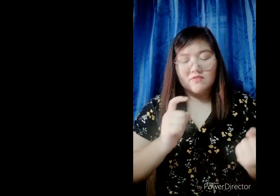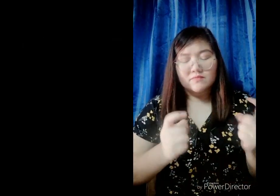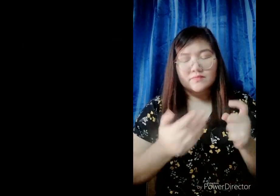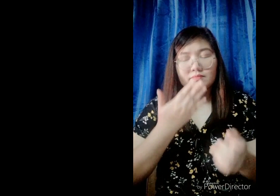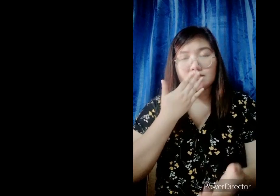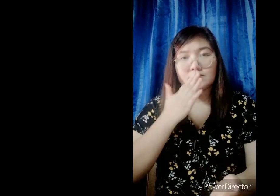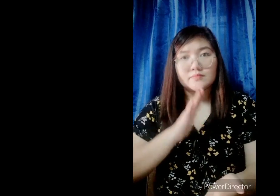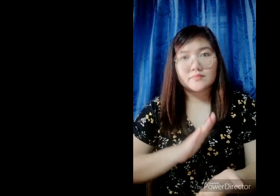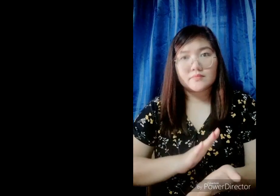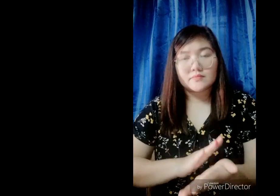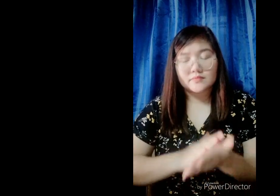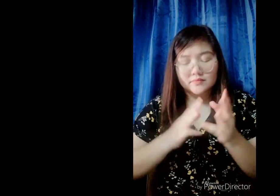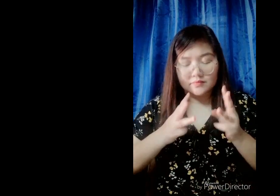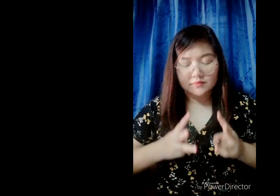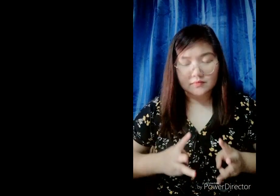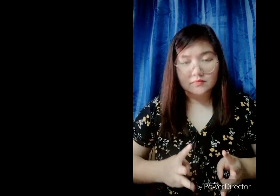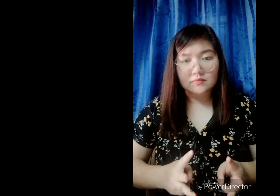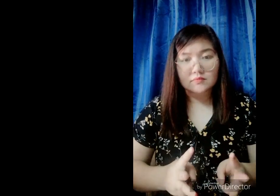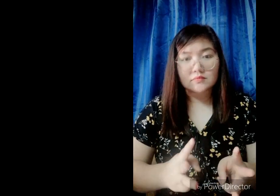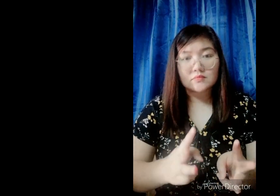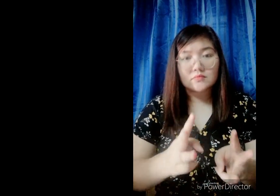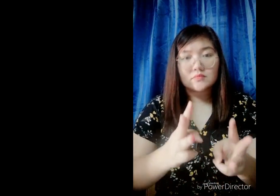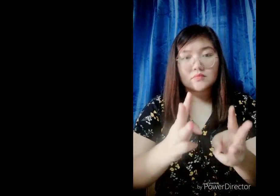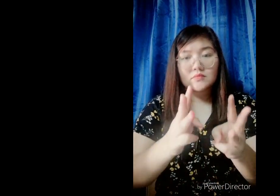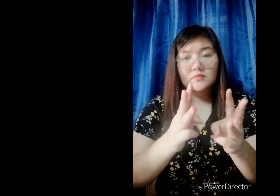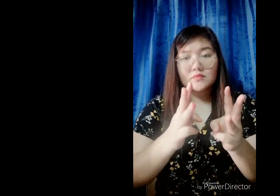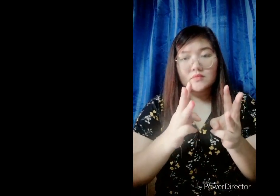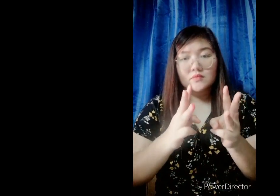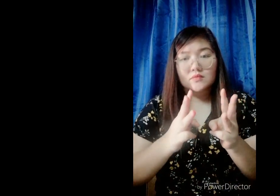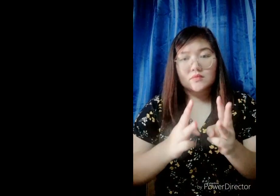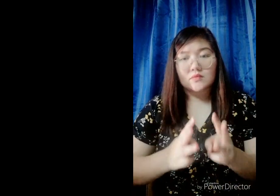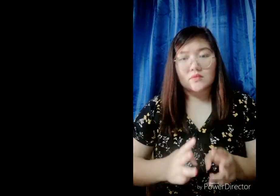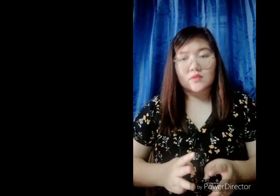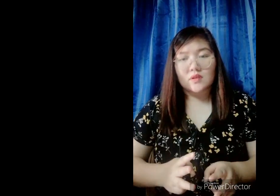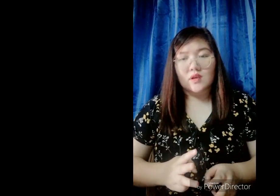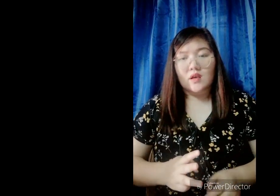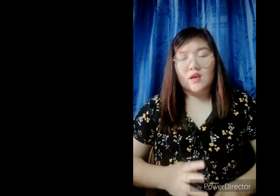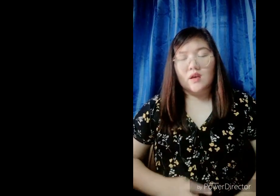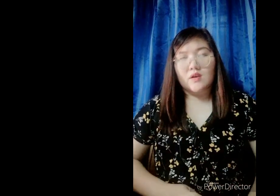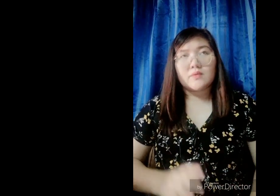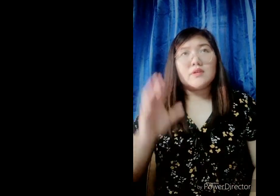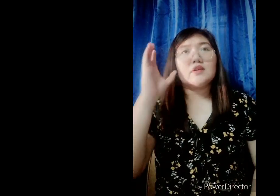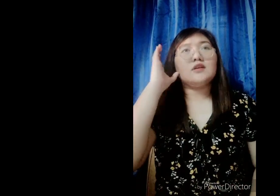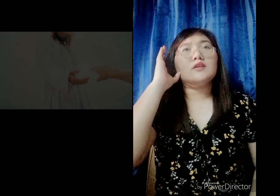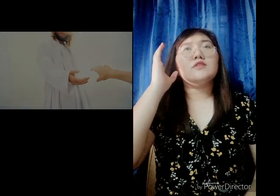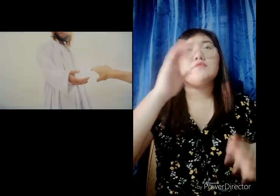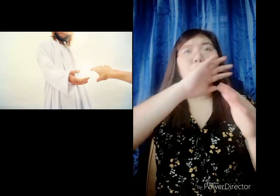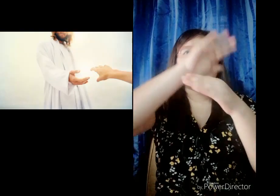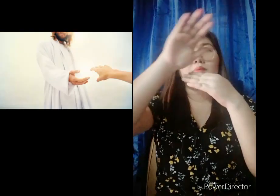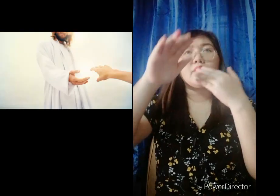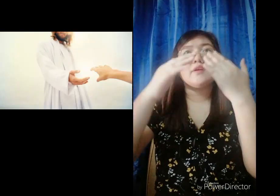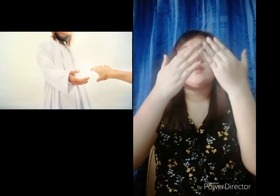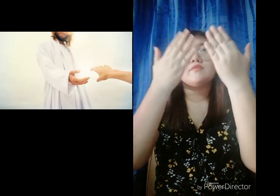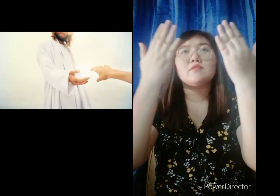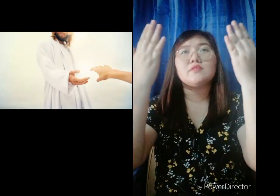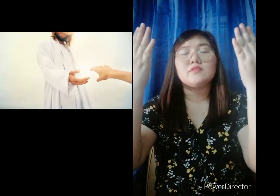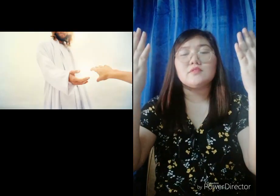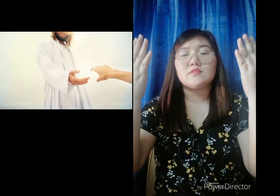turn from their wicked ways I will hear from heaven